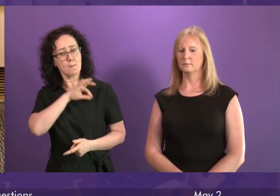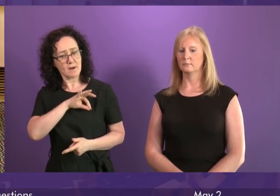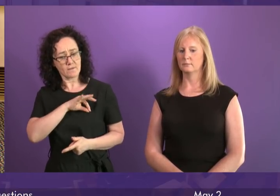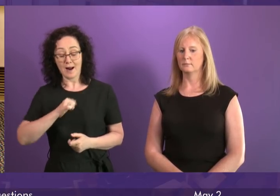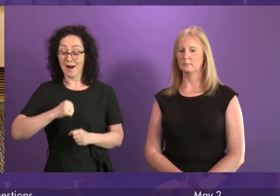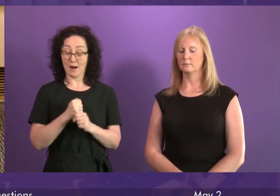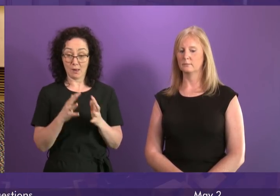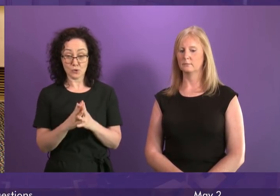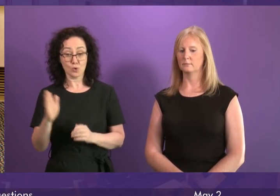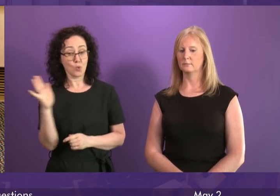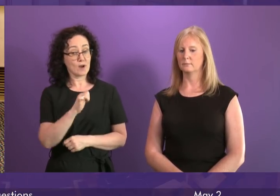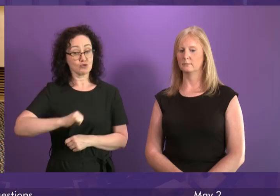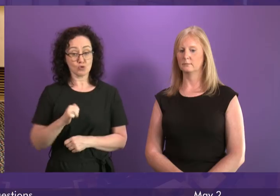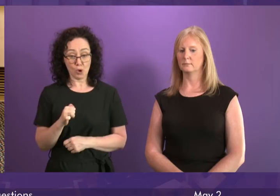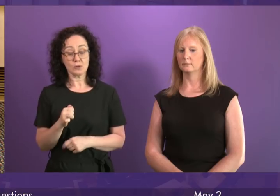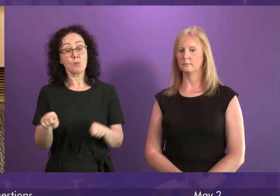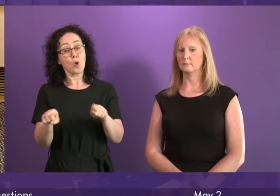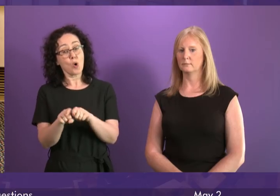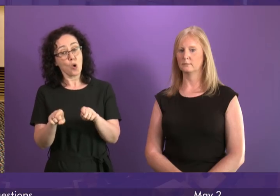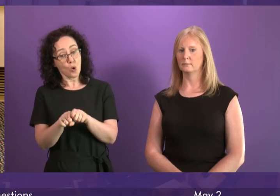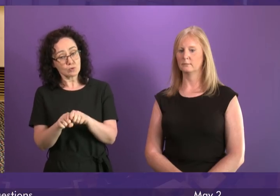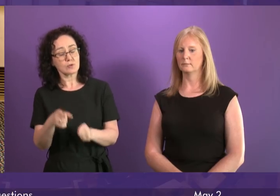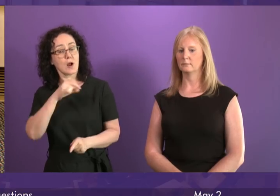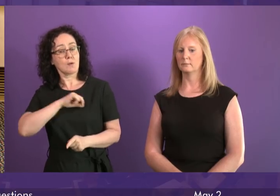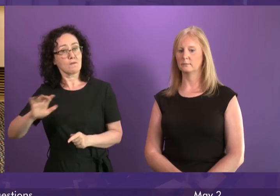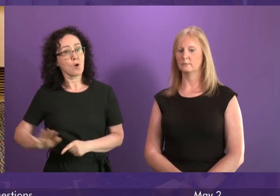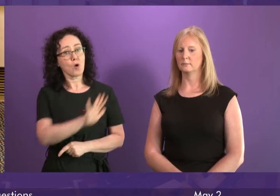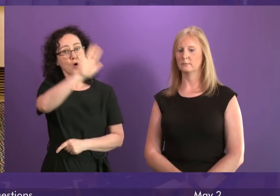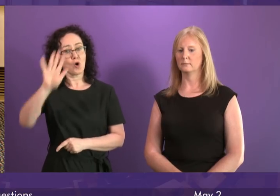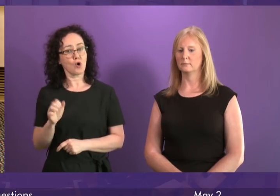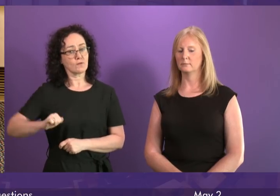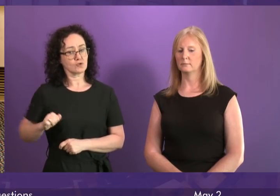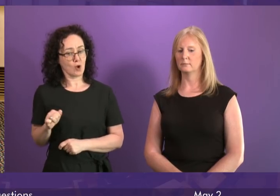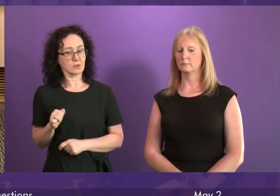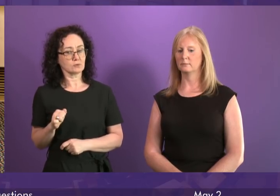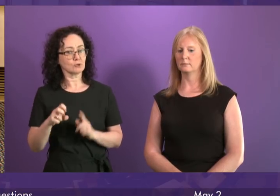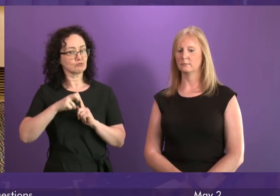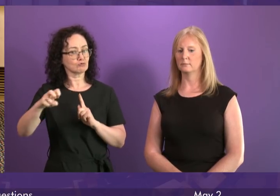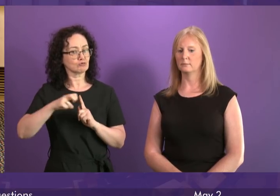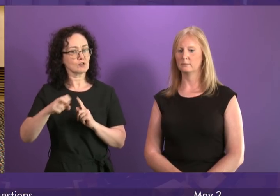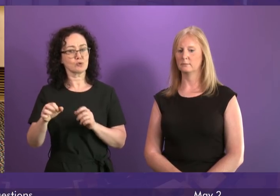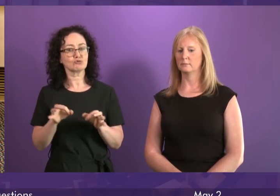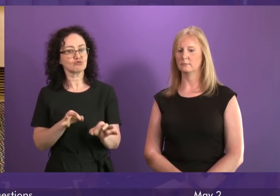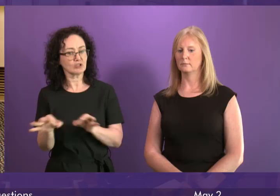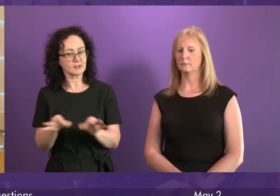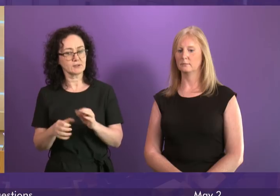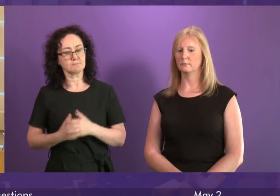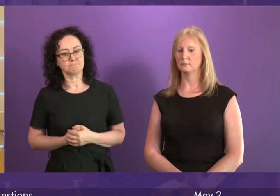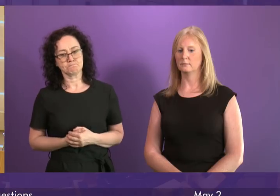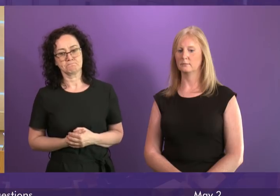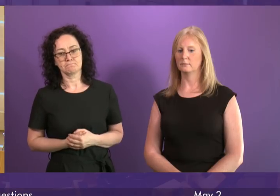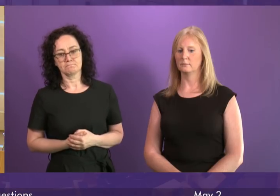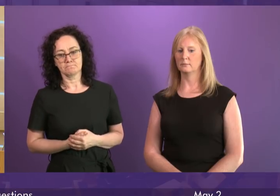kind of proposals fit in to a strategy that benefits the whole of the country and I'm sure Parliament will be kept updated as that work proceeds